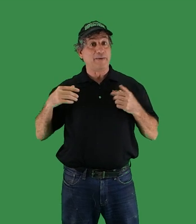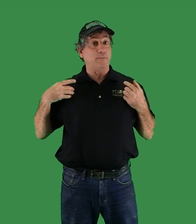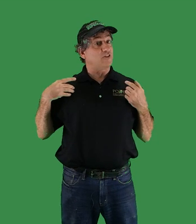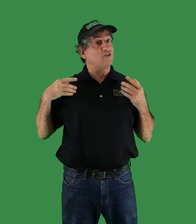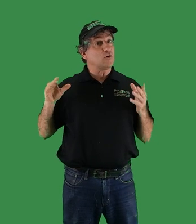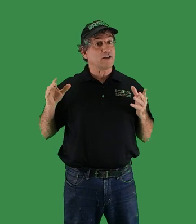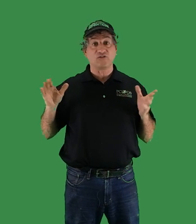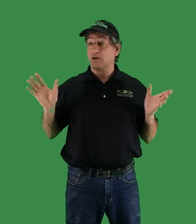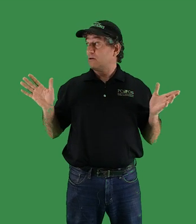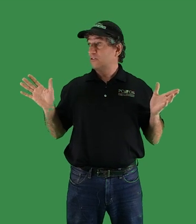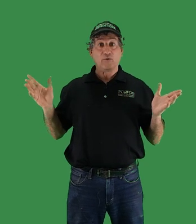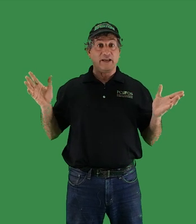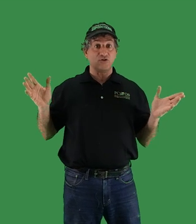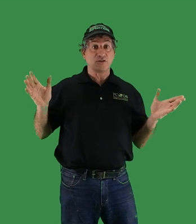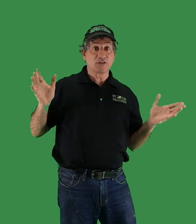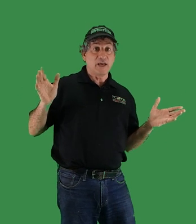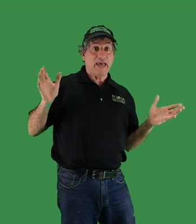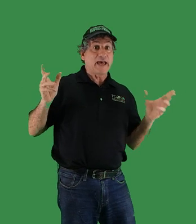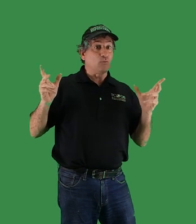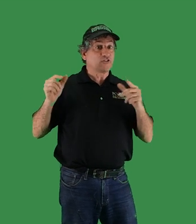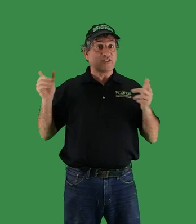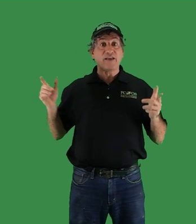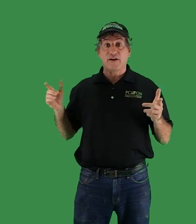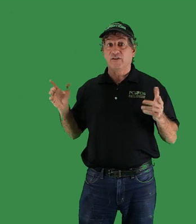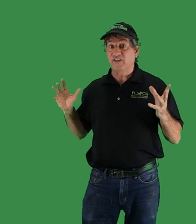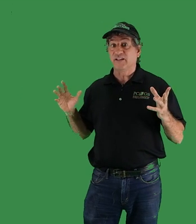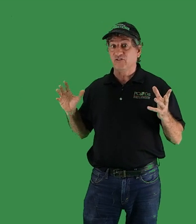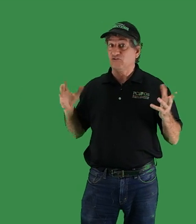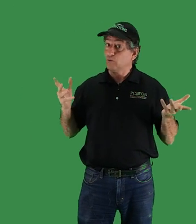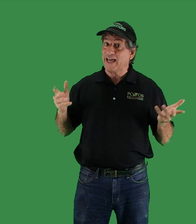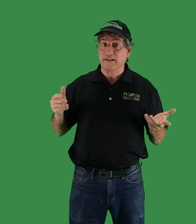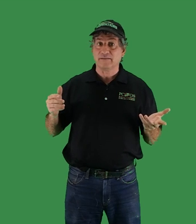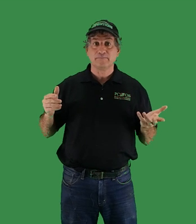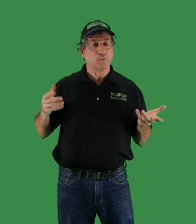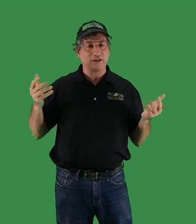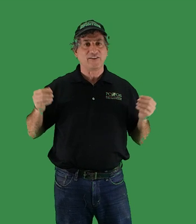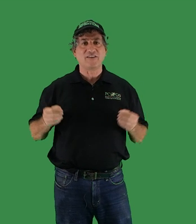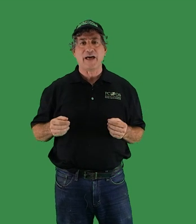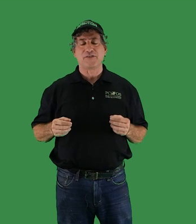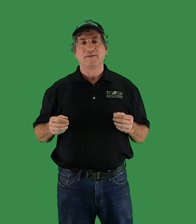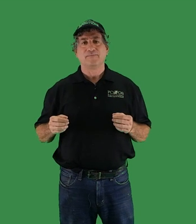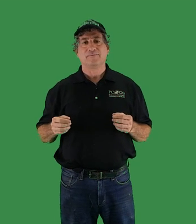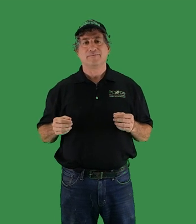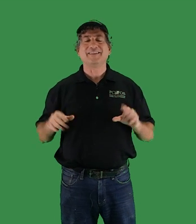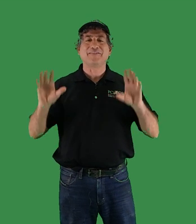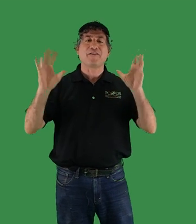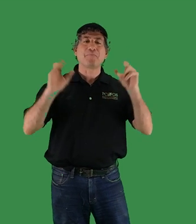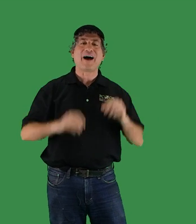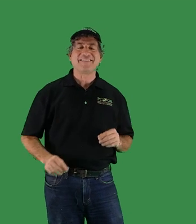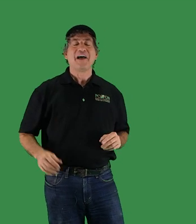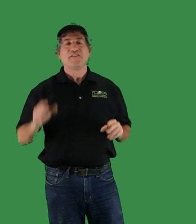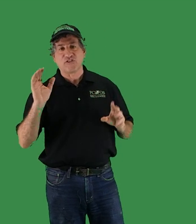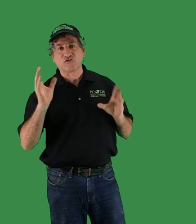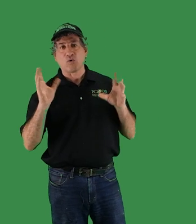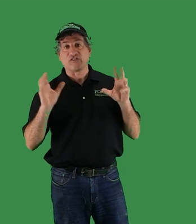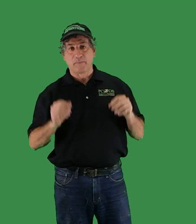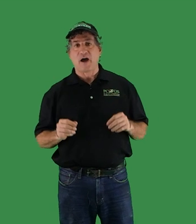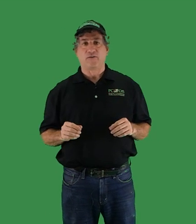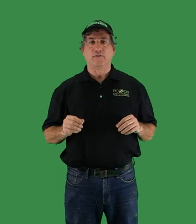be able to notice the gradations and will stay there until it's too late boiling to death. Now never mind that the story is apocryphal,